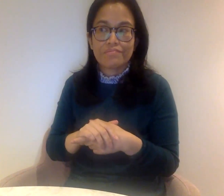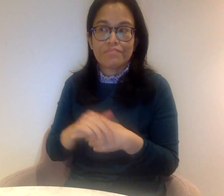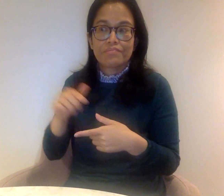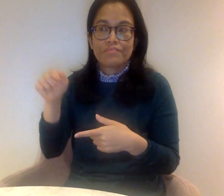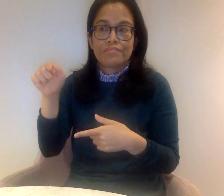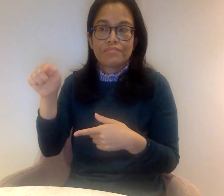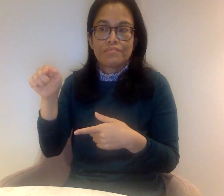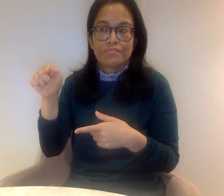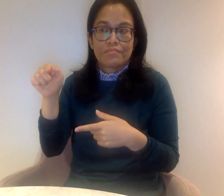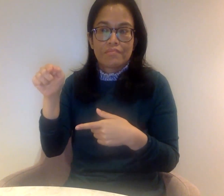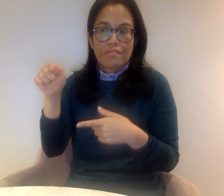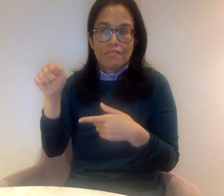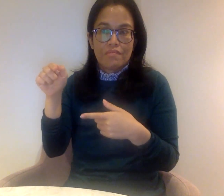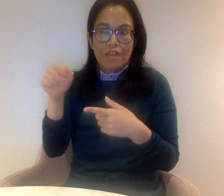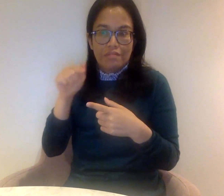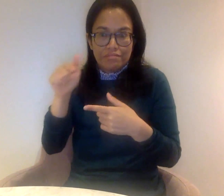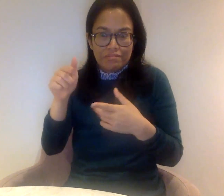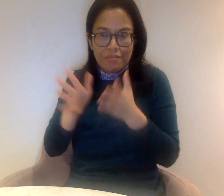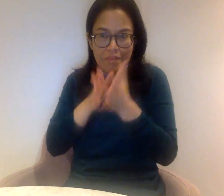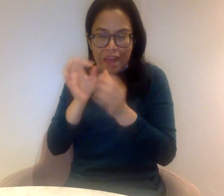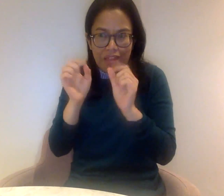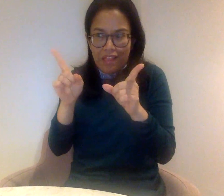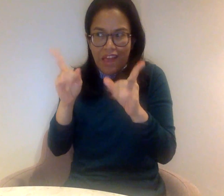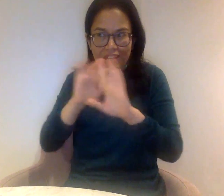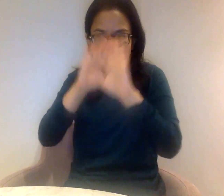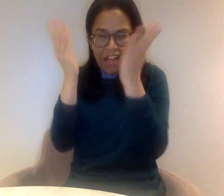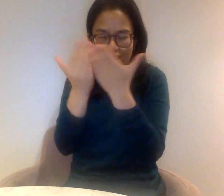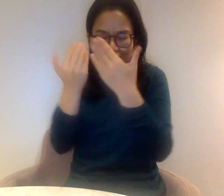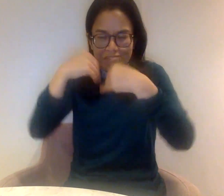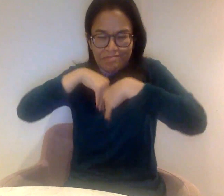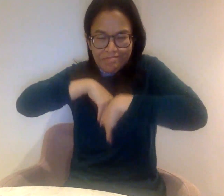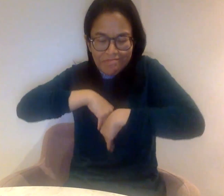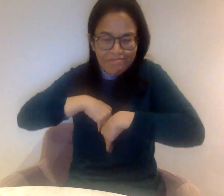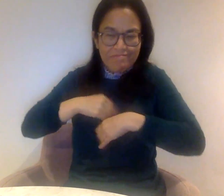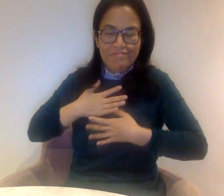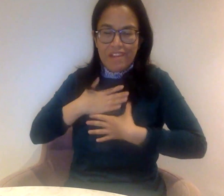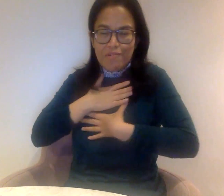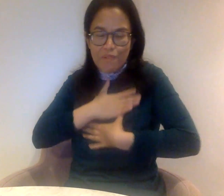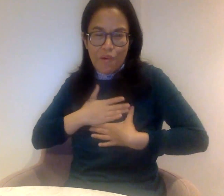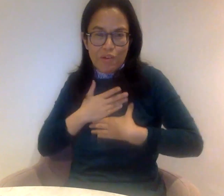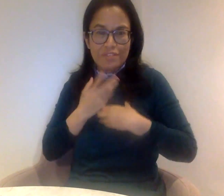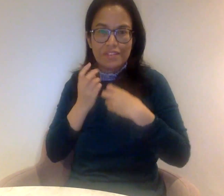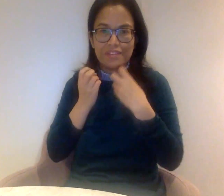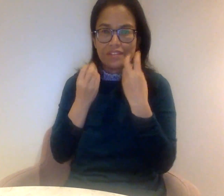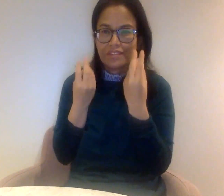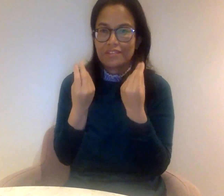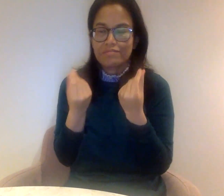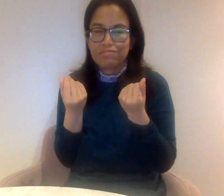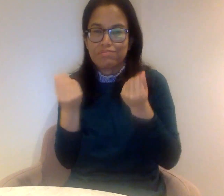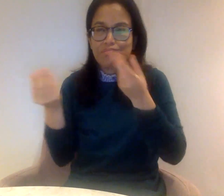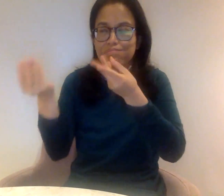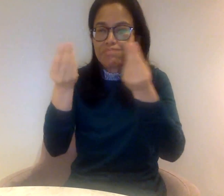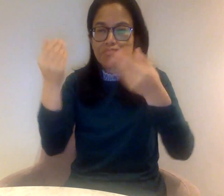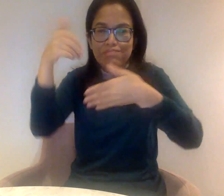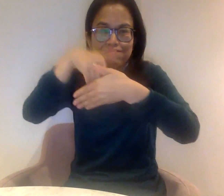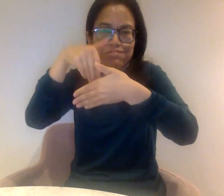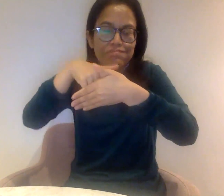other. So it's definitely not universal. But in sign language, there are many